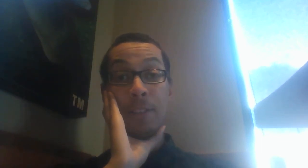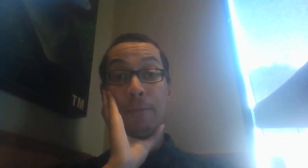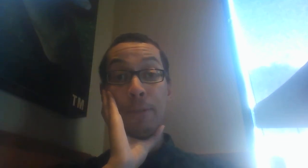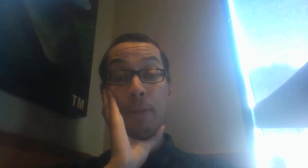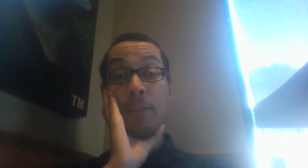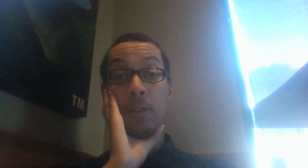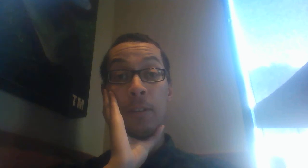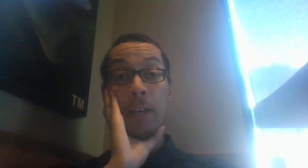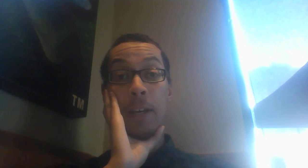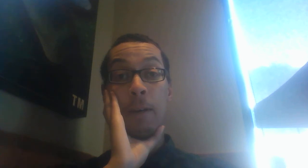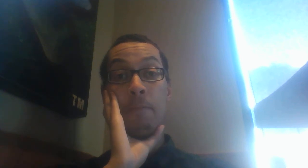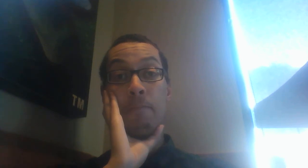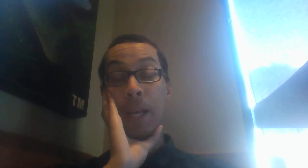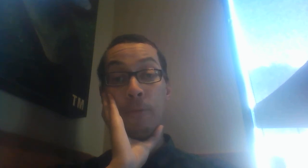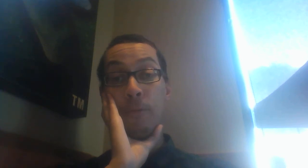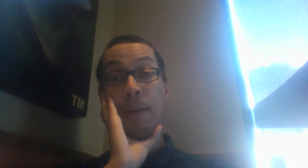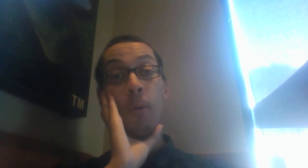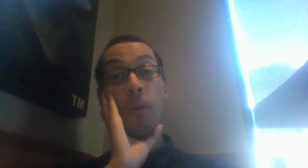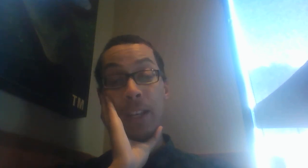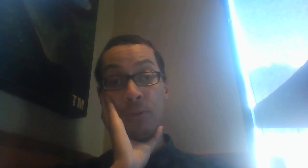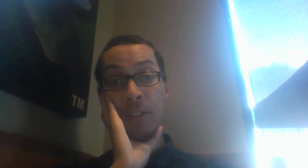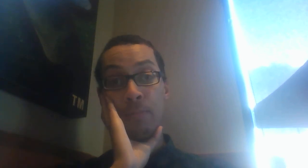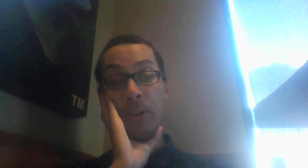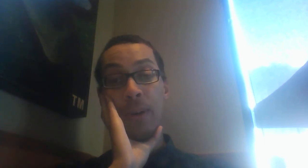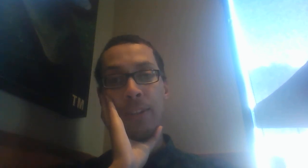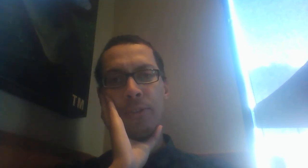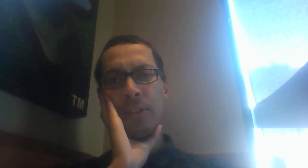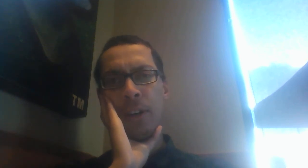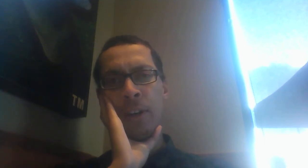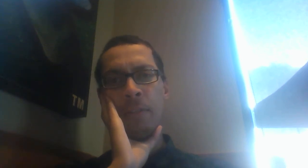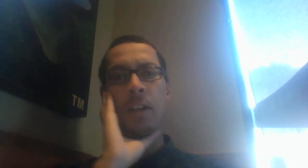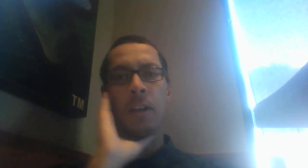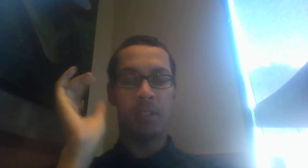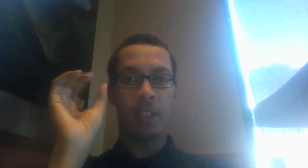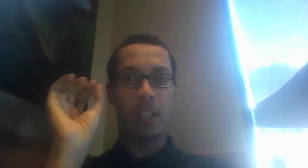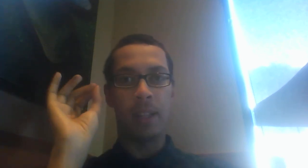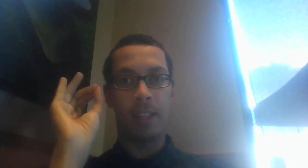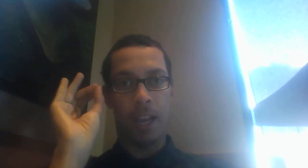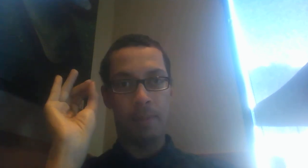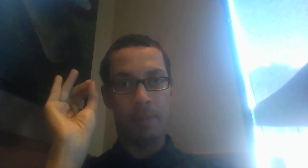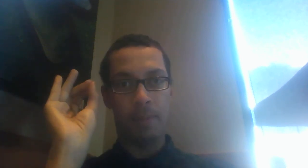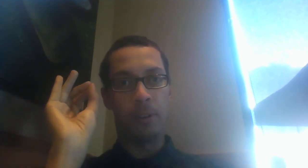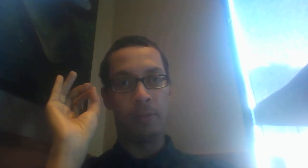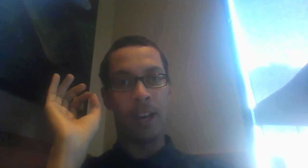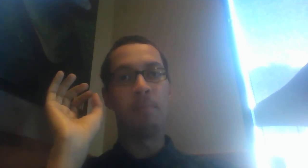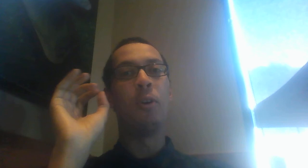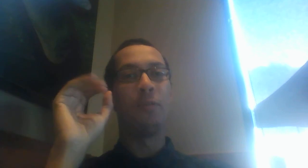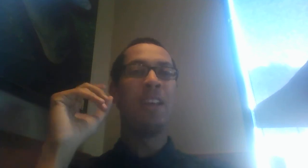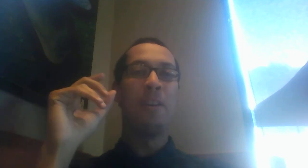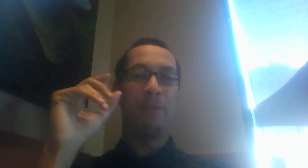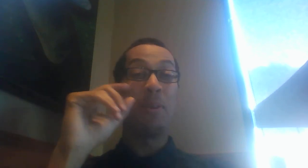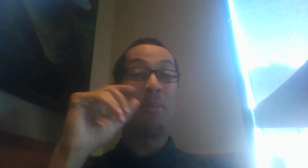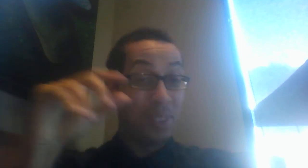was never really raised on, uh, Peter Rabbit or Beatrix Potter, but I do know her, you know, particularly by the name of that sort of thing. I'm more familiar with